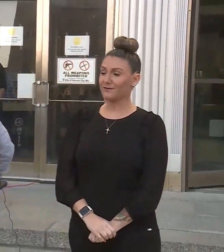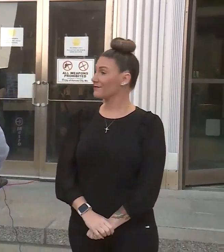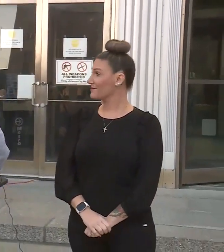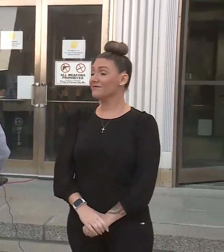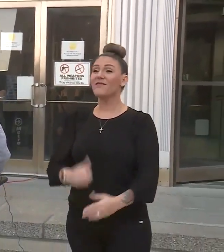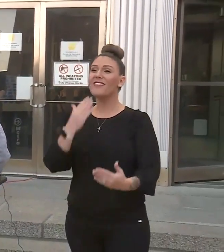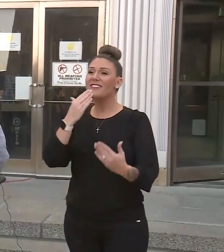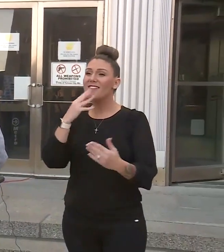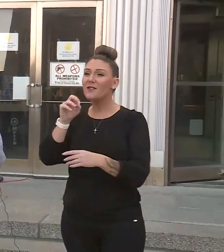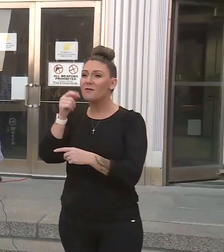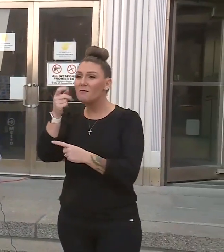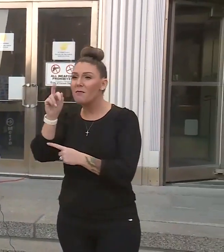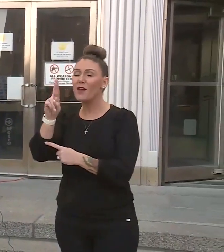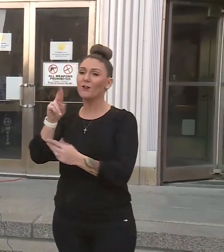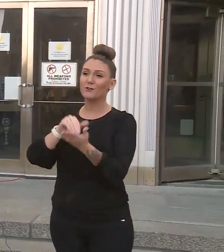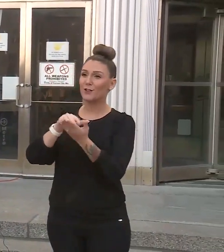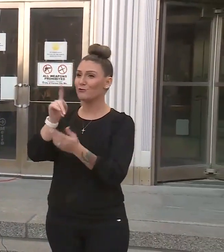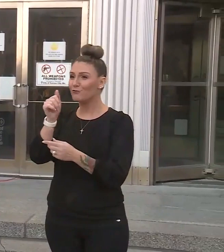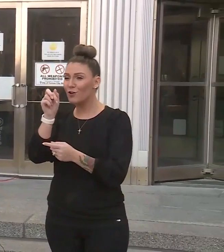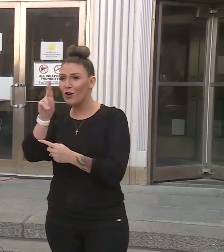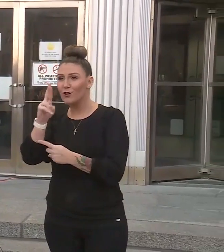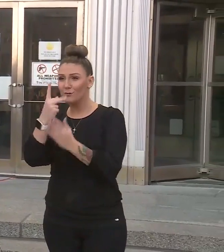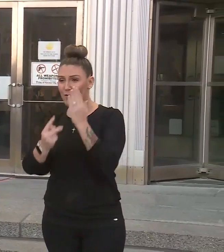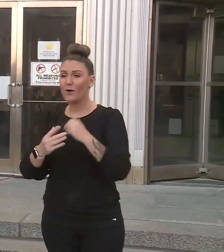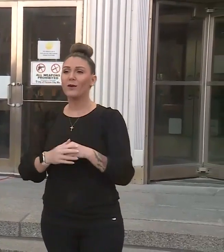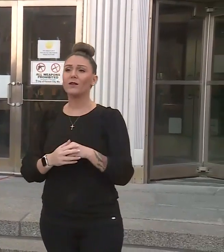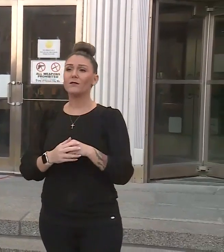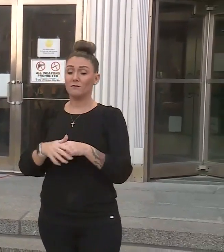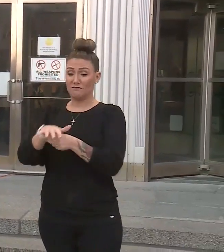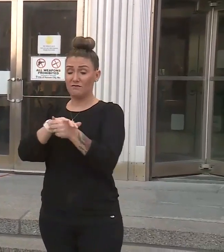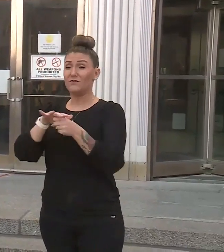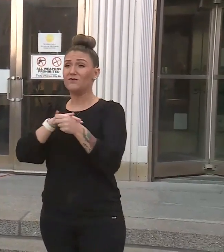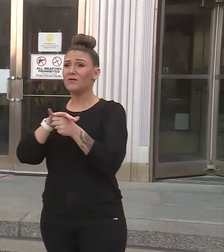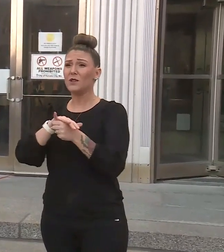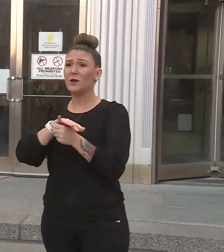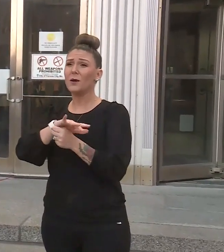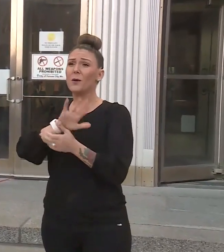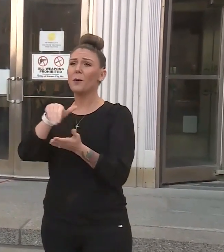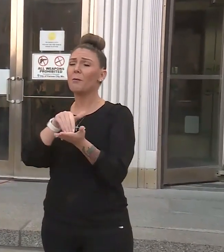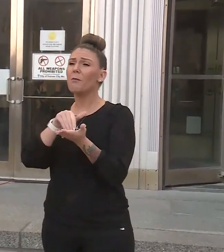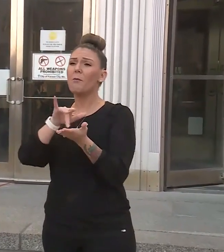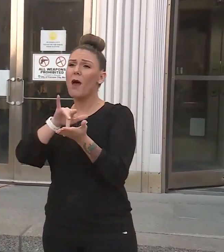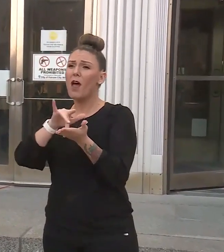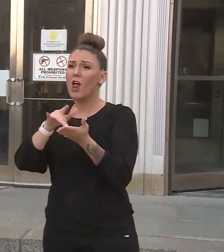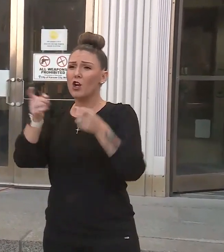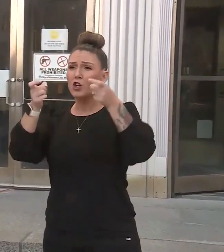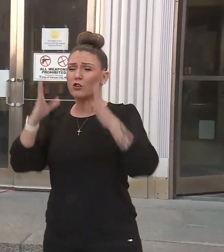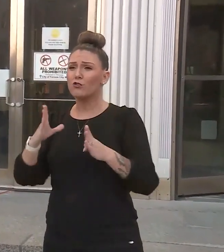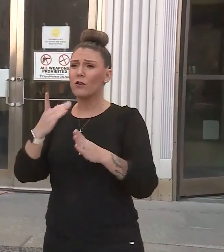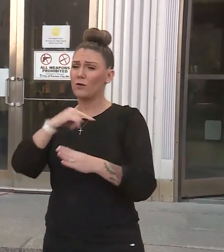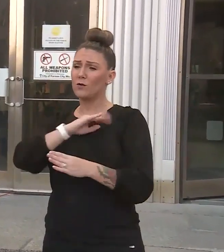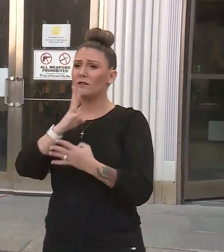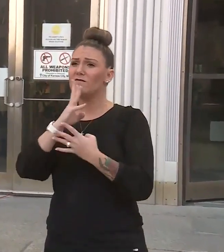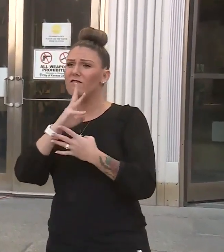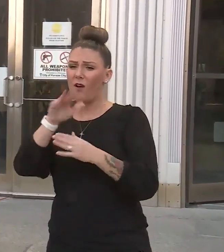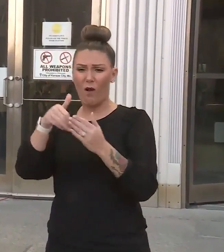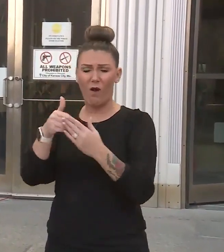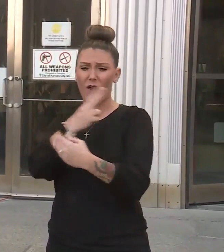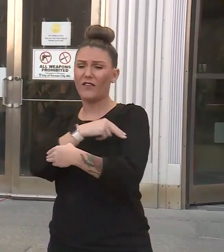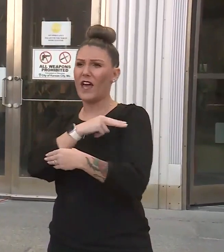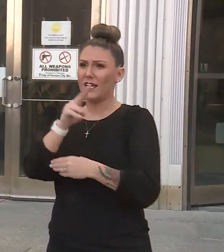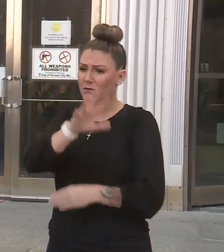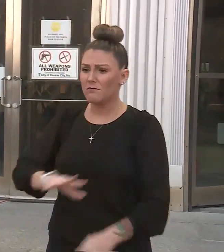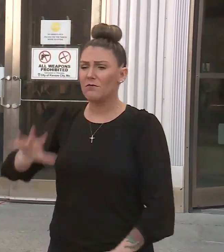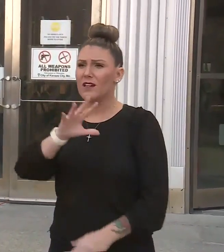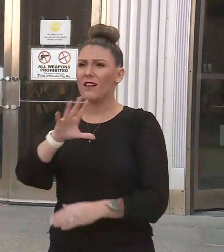Thank you, Mayor. Thank you, Dr. Archer. As the Region A Medical Director, we have had time to talk to all of the hospitals within our region